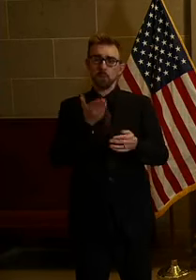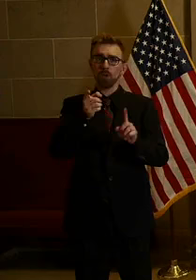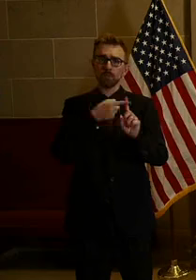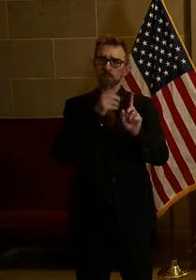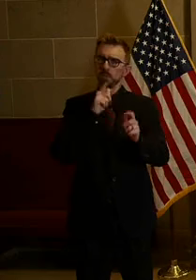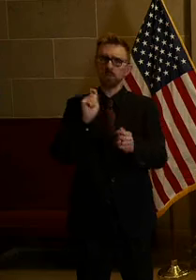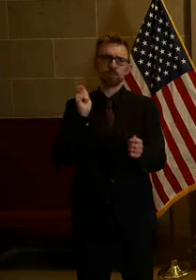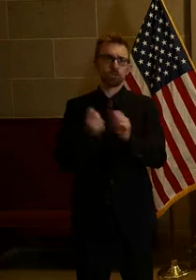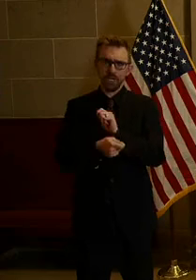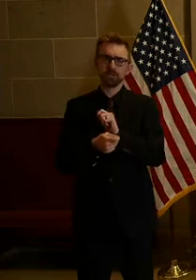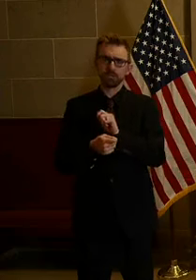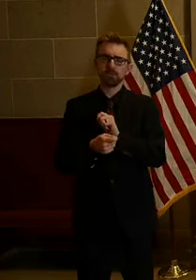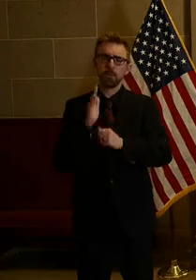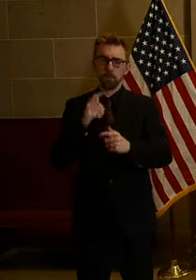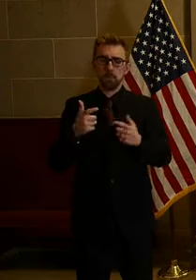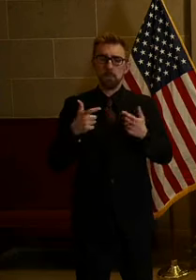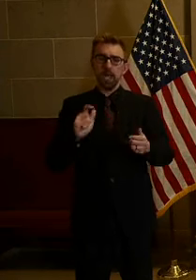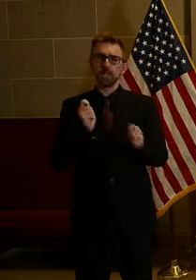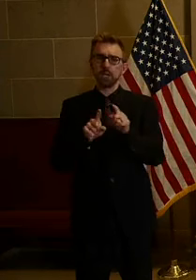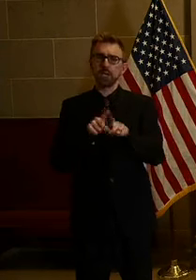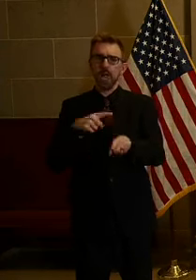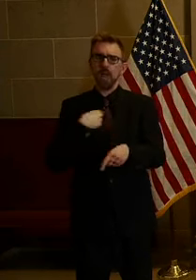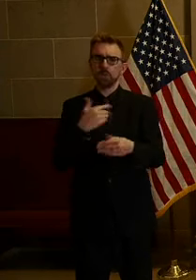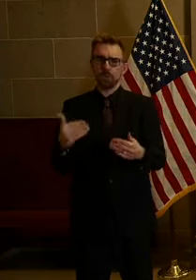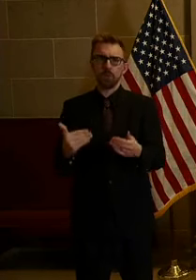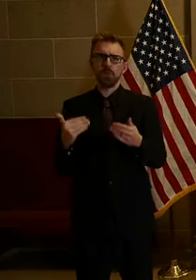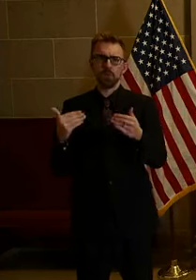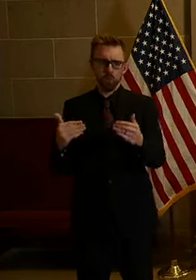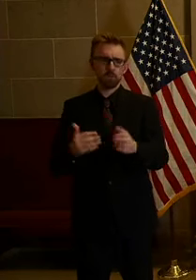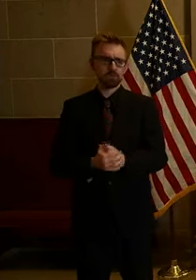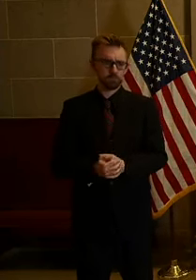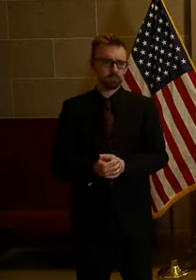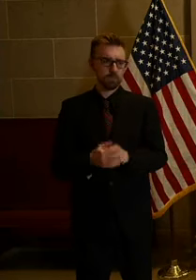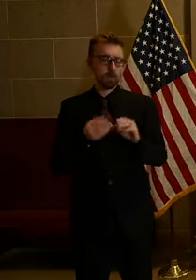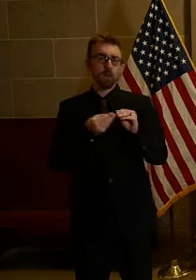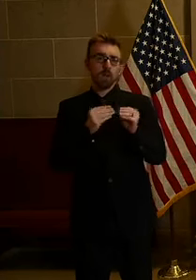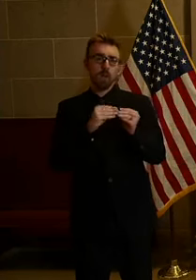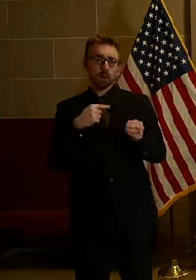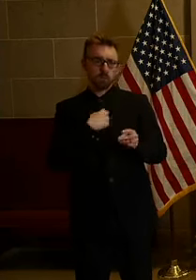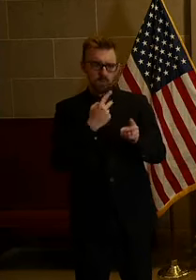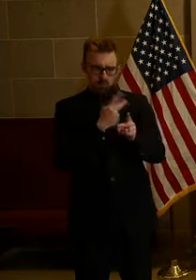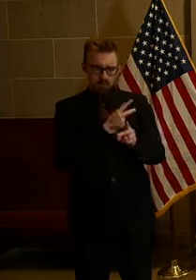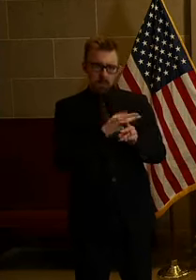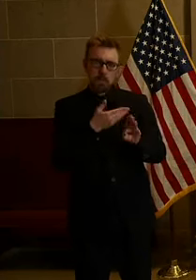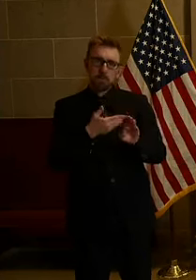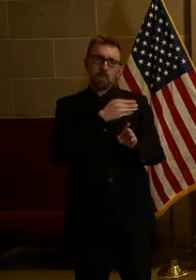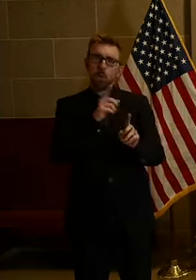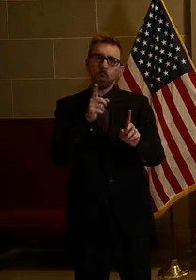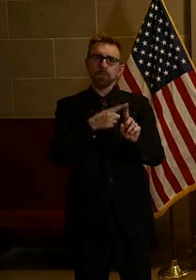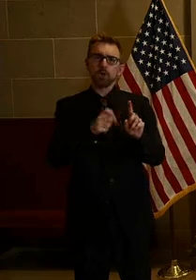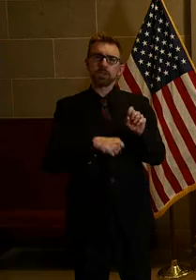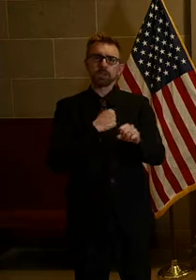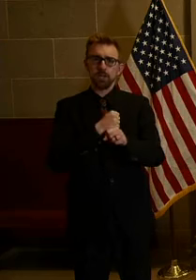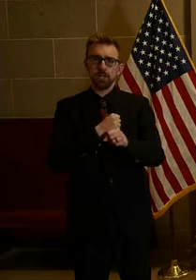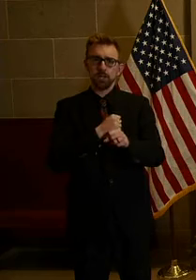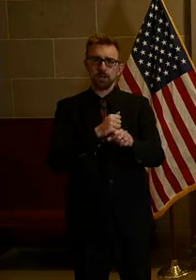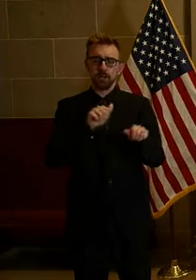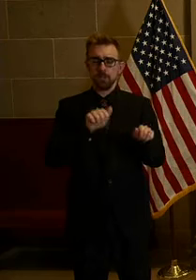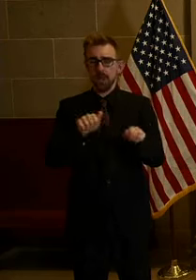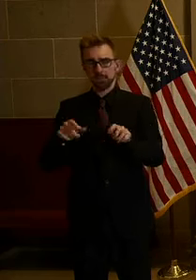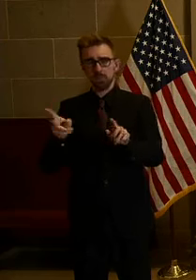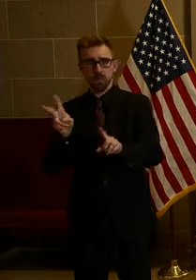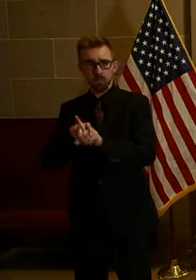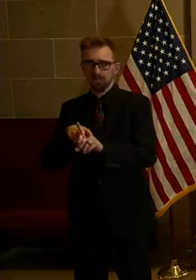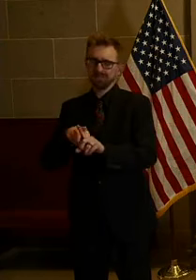There will be major changes as we move forward. And none of the numbers that we figured back before the first year is realistically as we